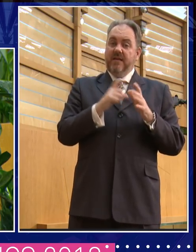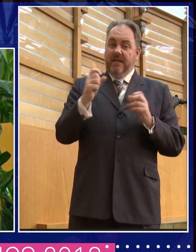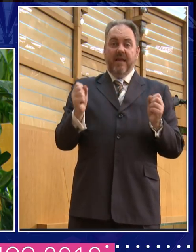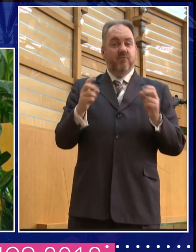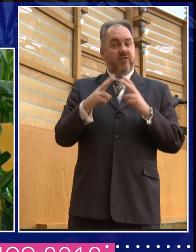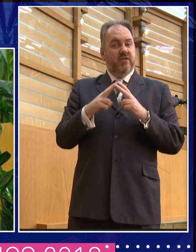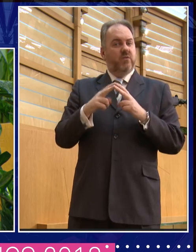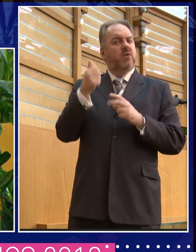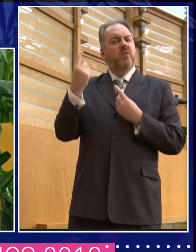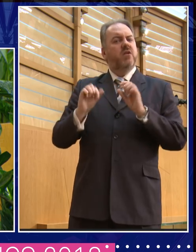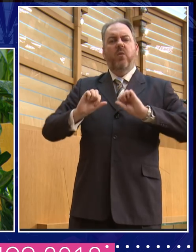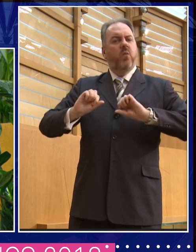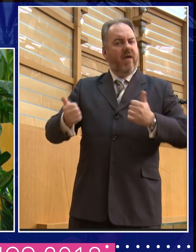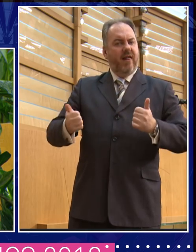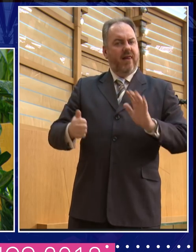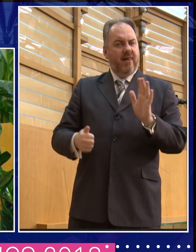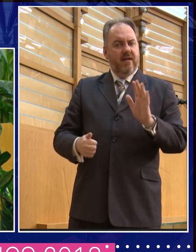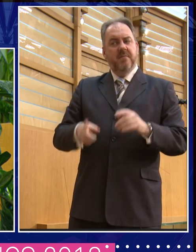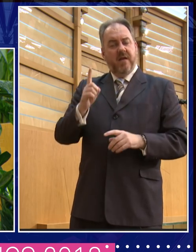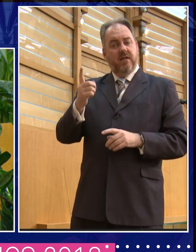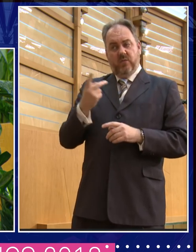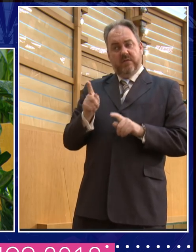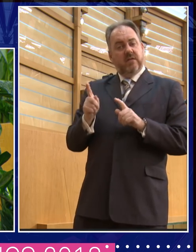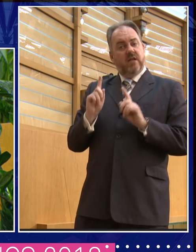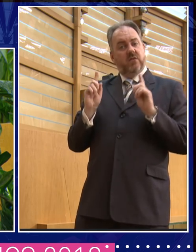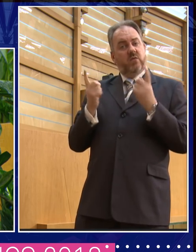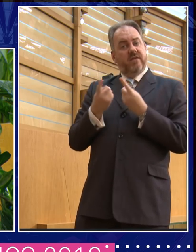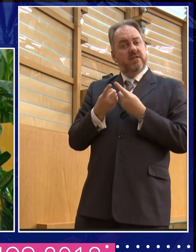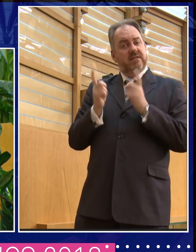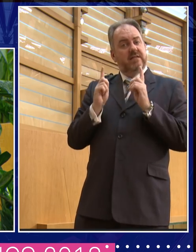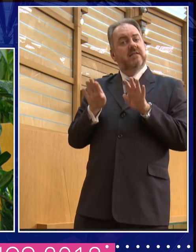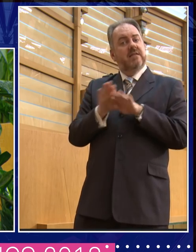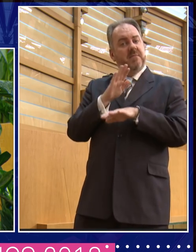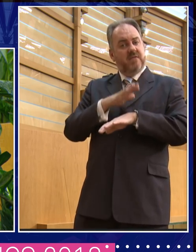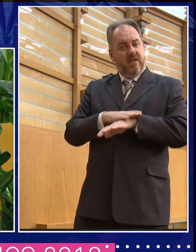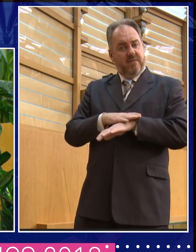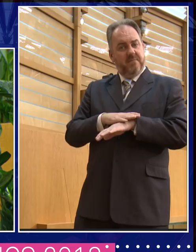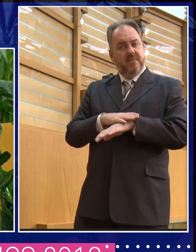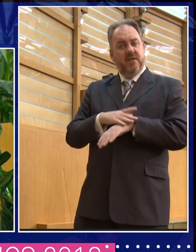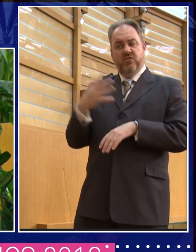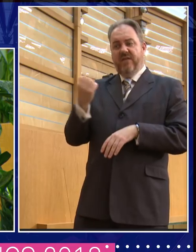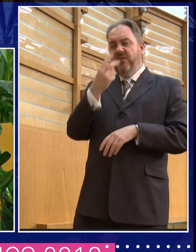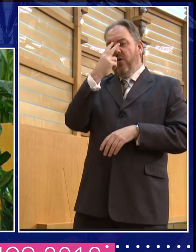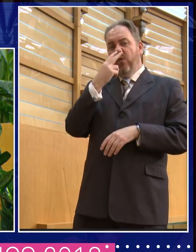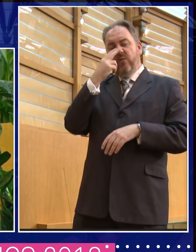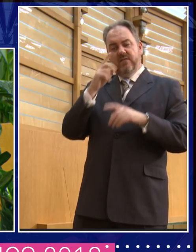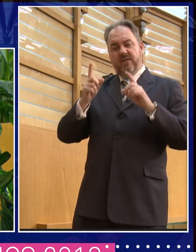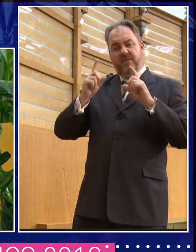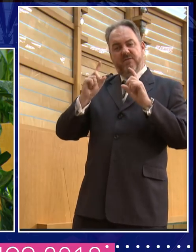a, you know, our undergraduate matriculation photograph and she'd kind of, she